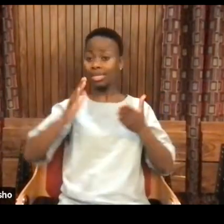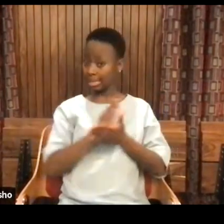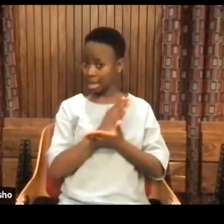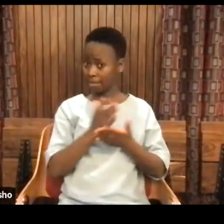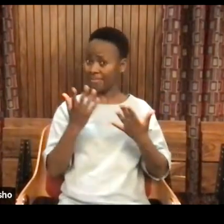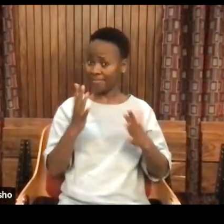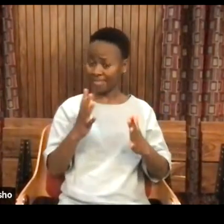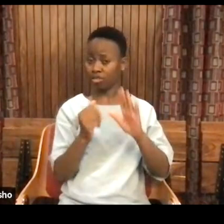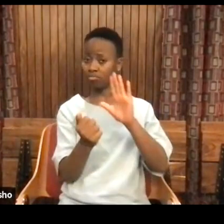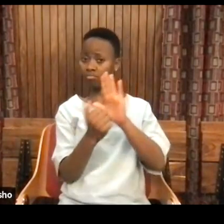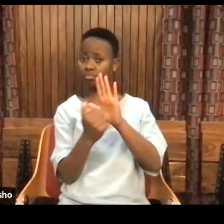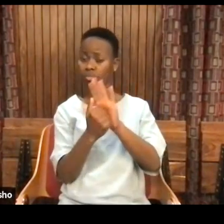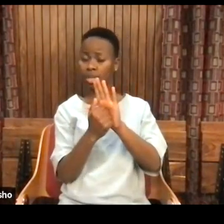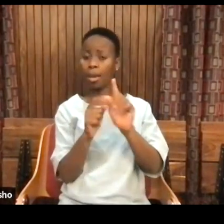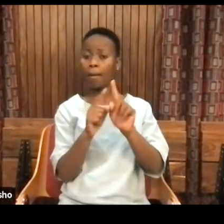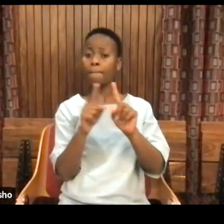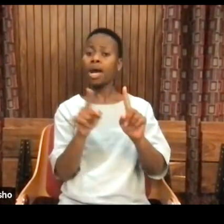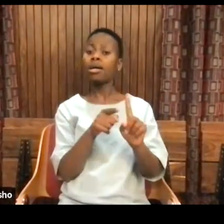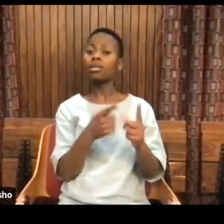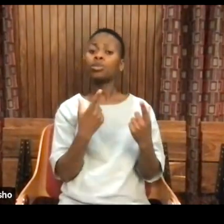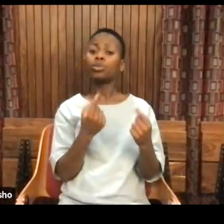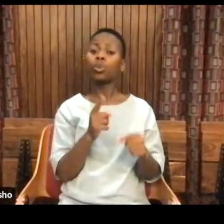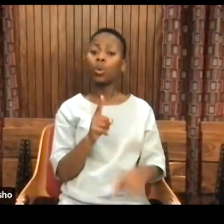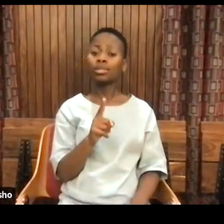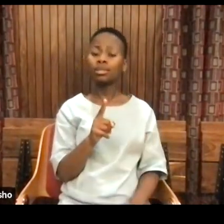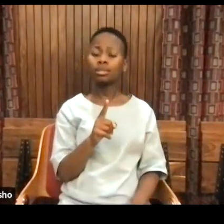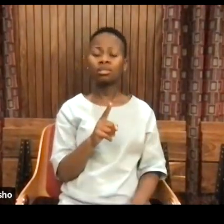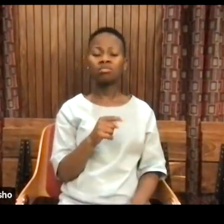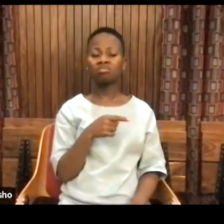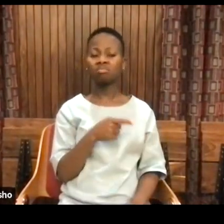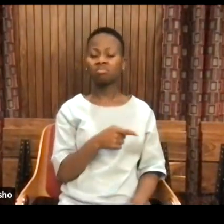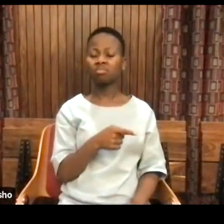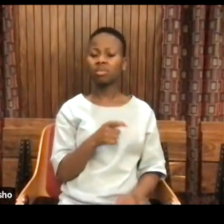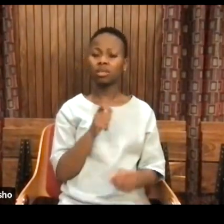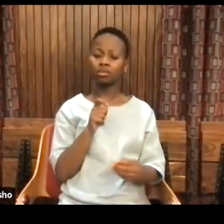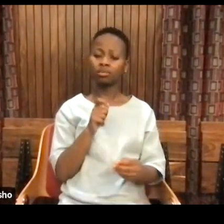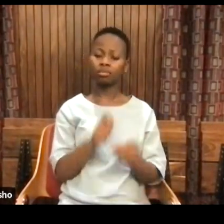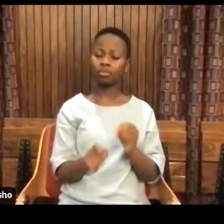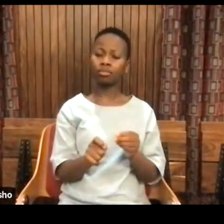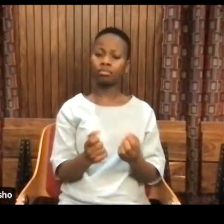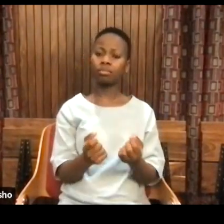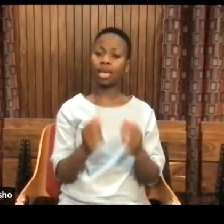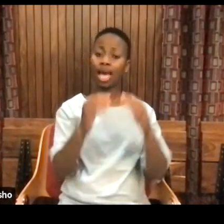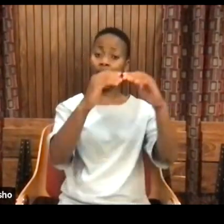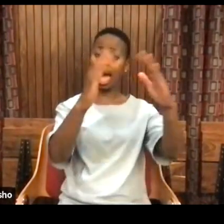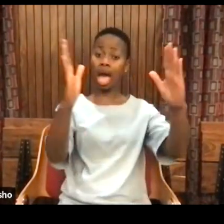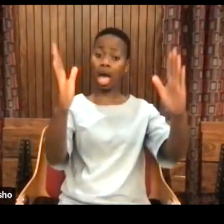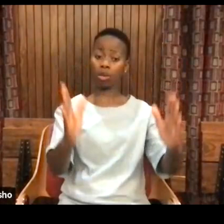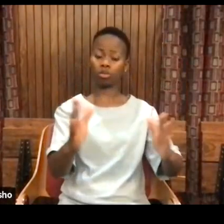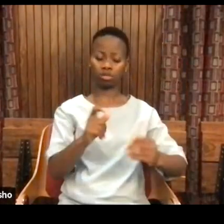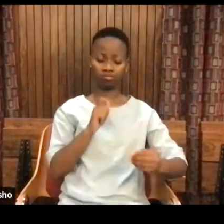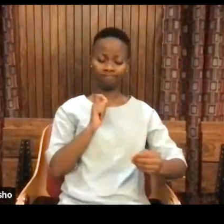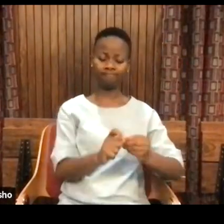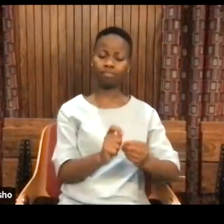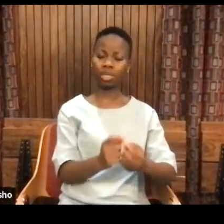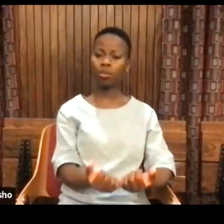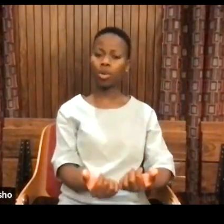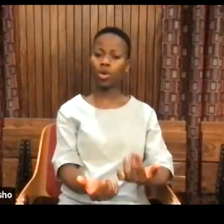but instead got some torches, and started lighting and burning down those houses.